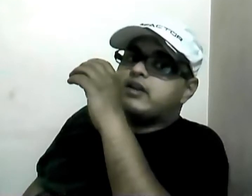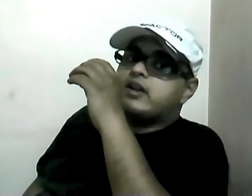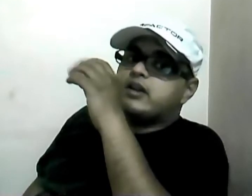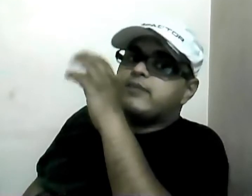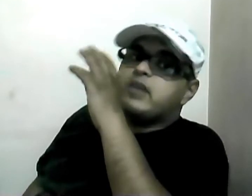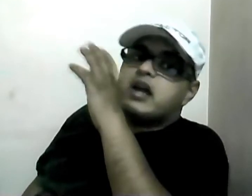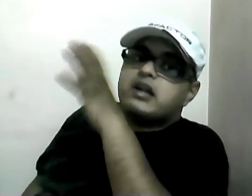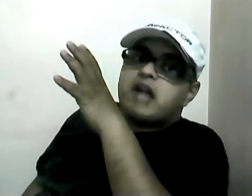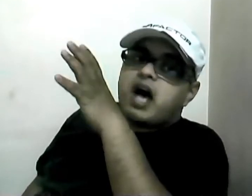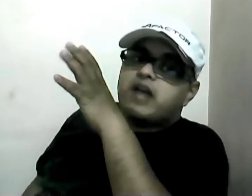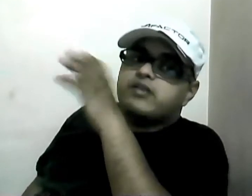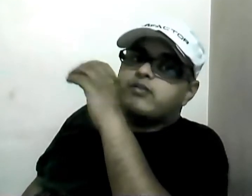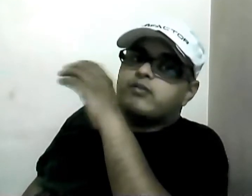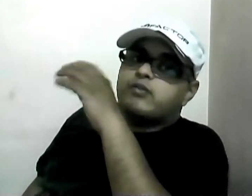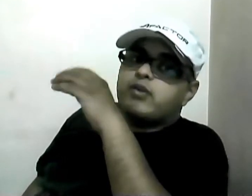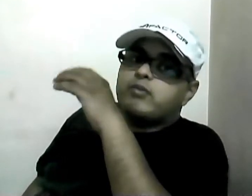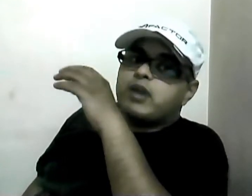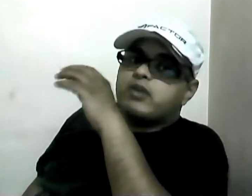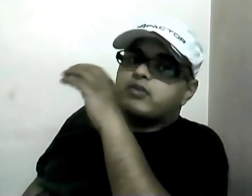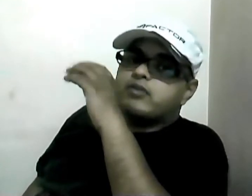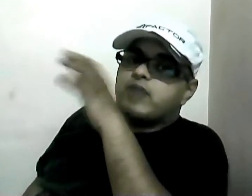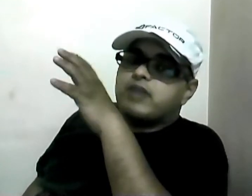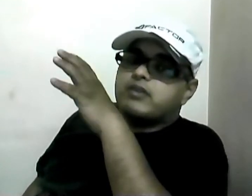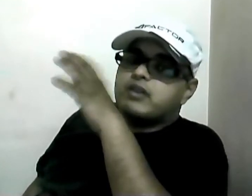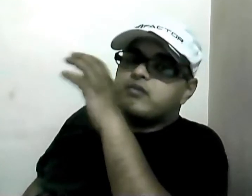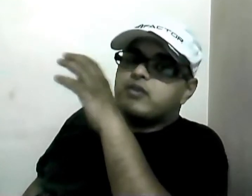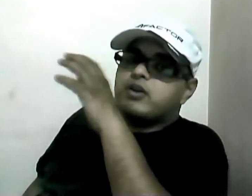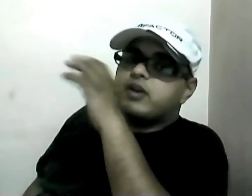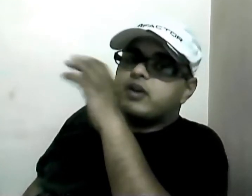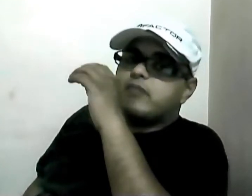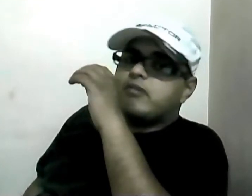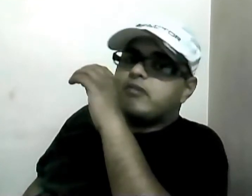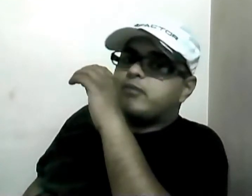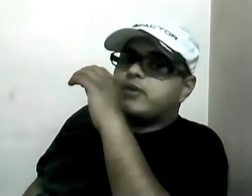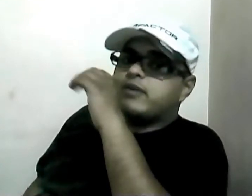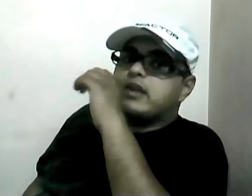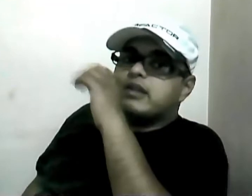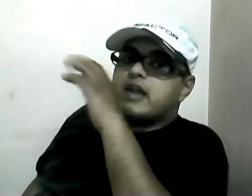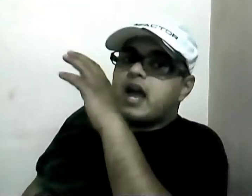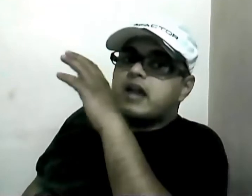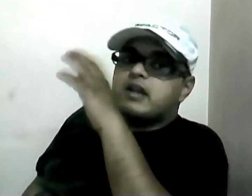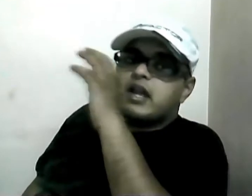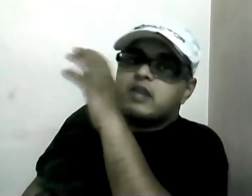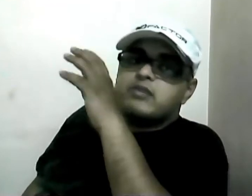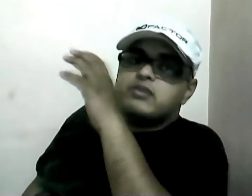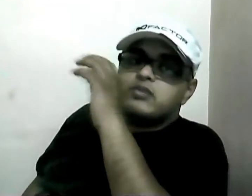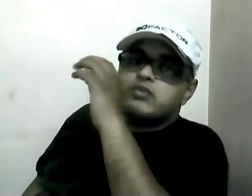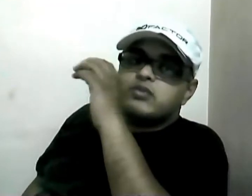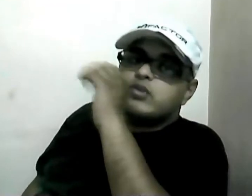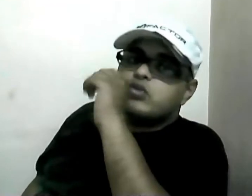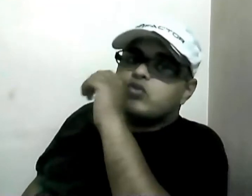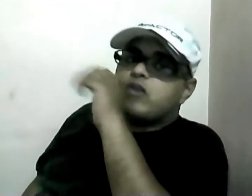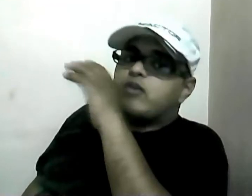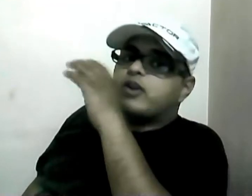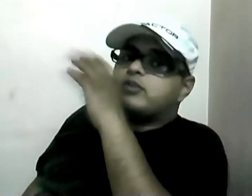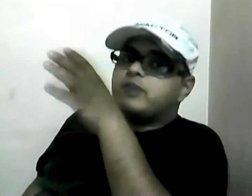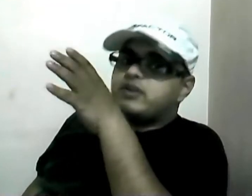tasks from Microsoft Excel, Word and PowerPoint. The add-in enables you to avoid spreadsheet